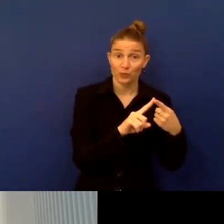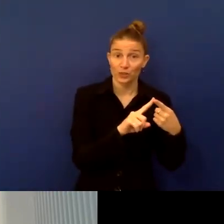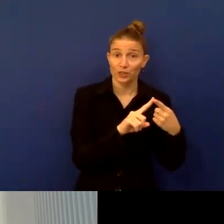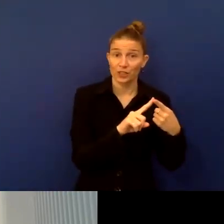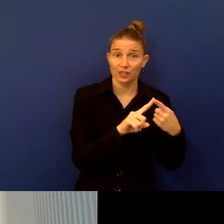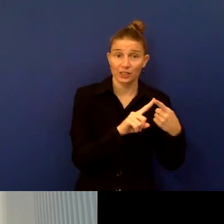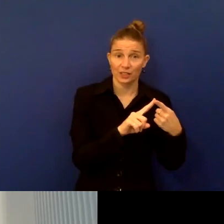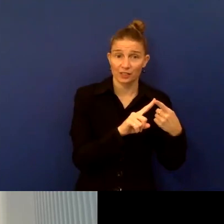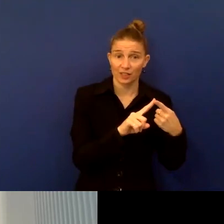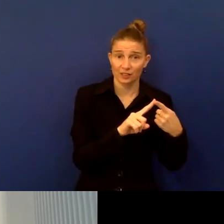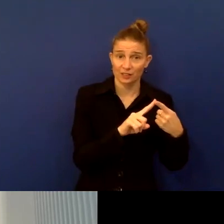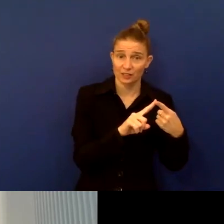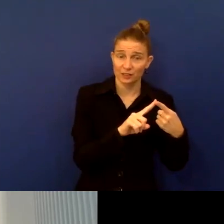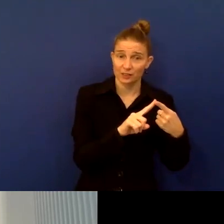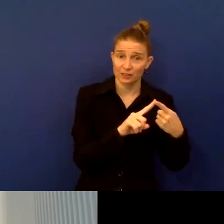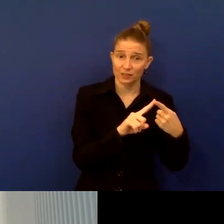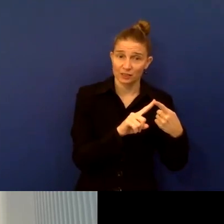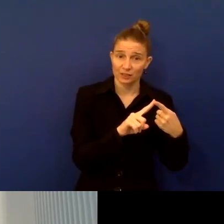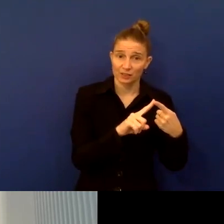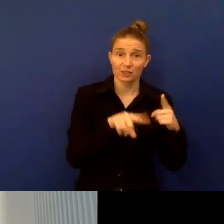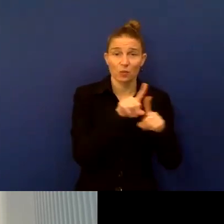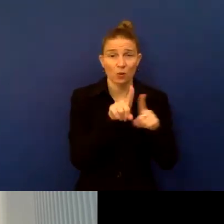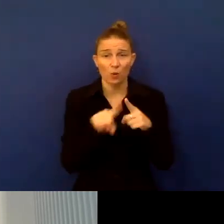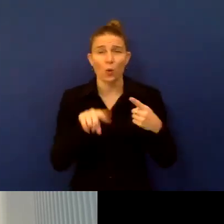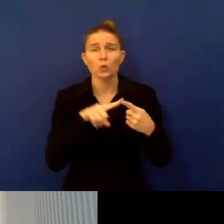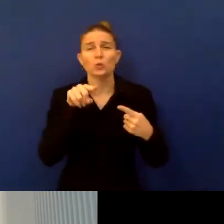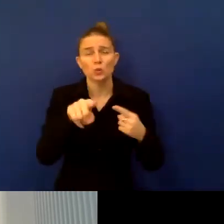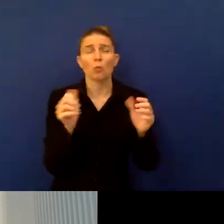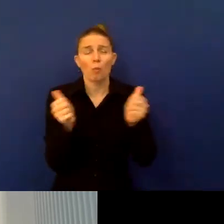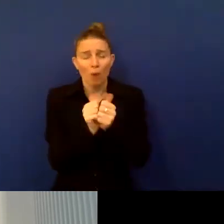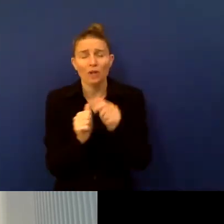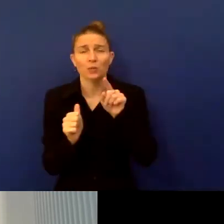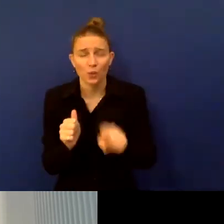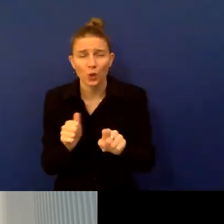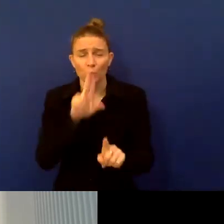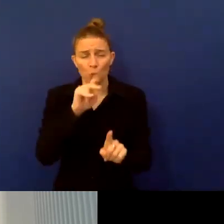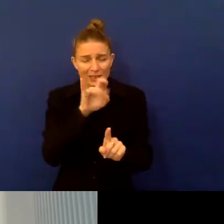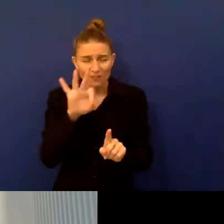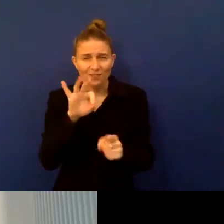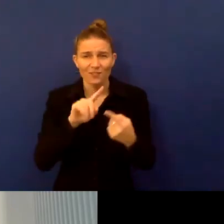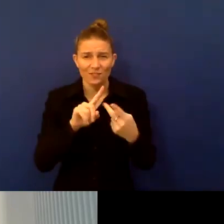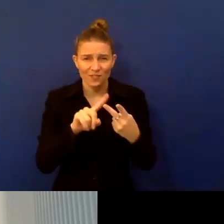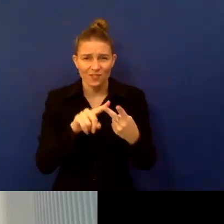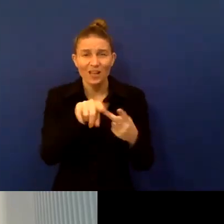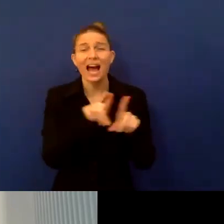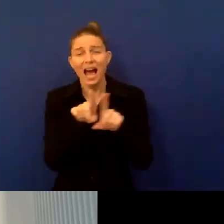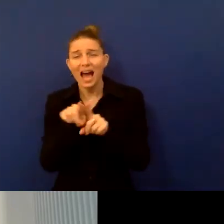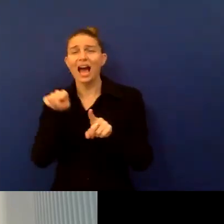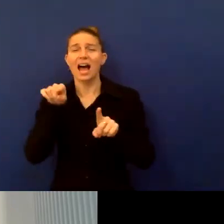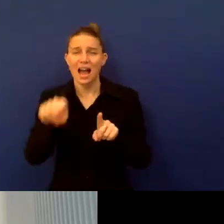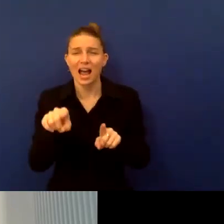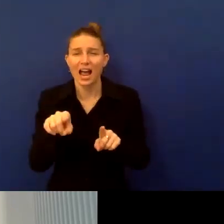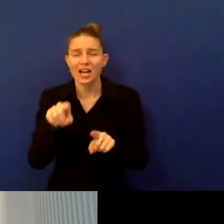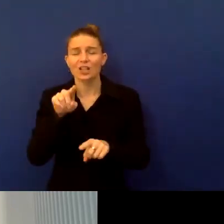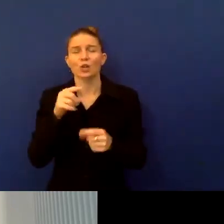Australia and Norway, who have partnered with UNICEF in the support to our data work and the creation